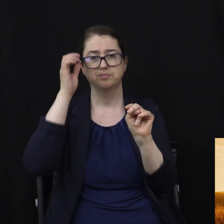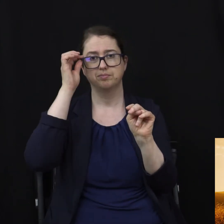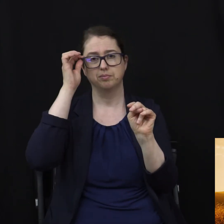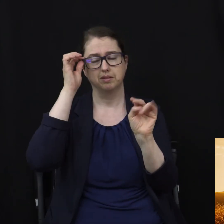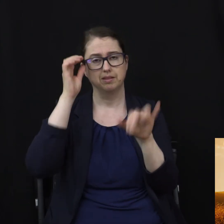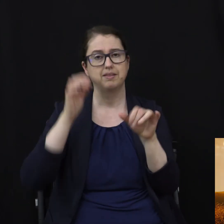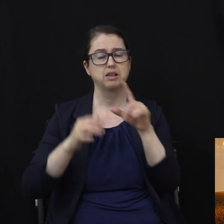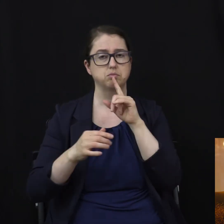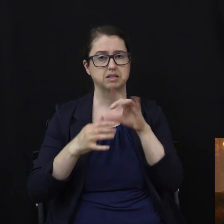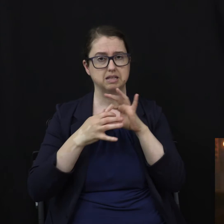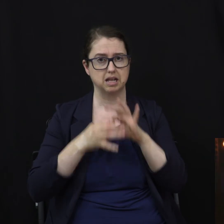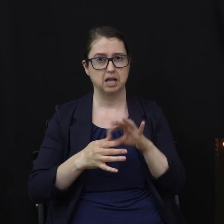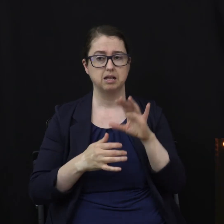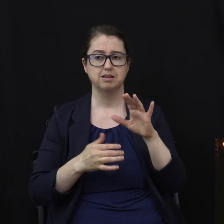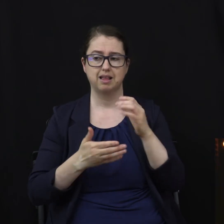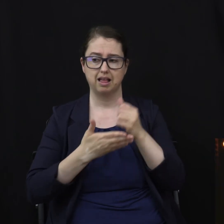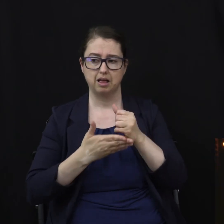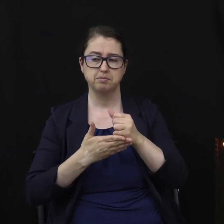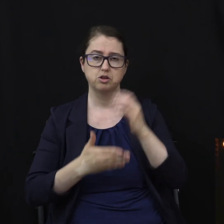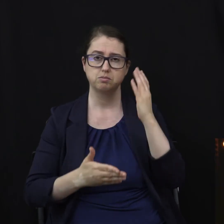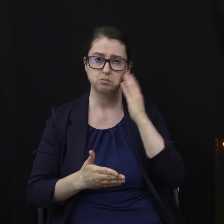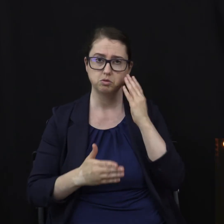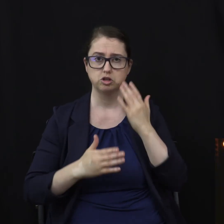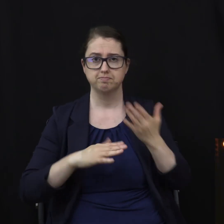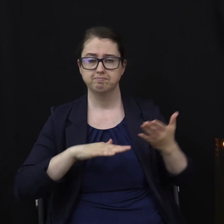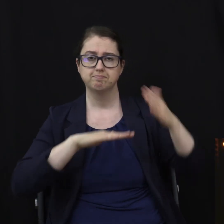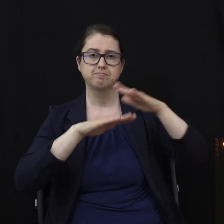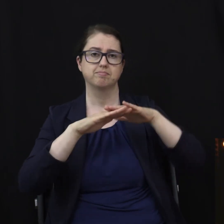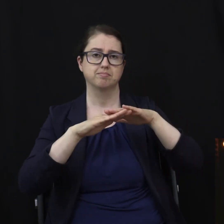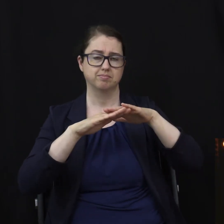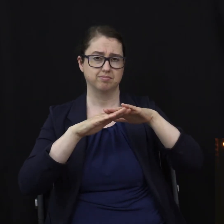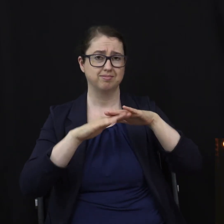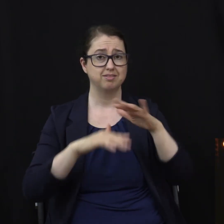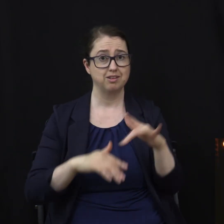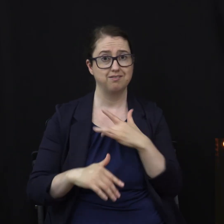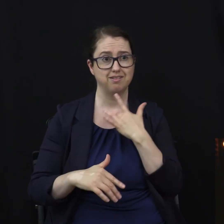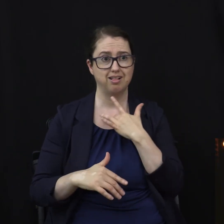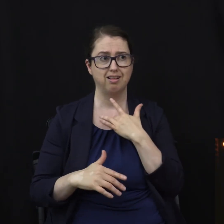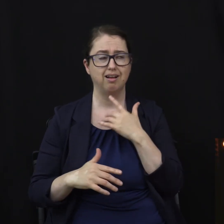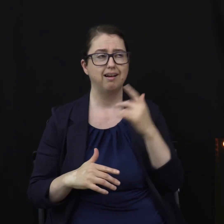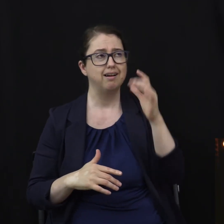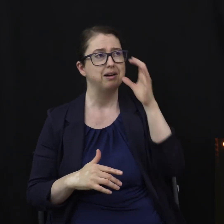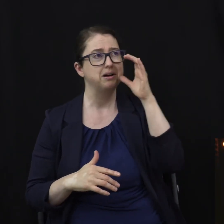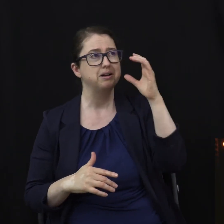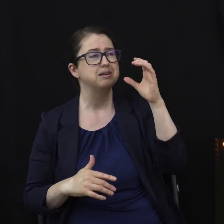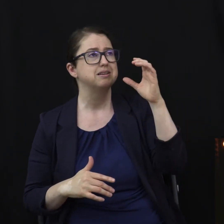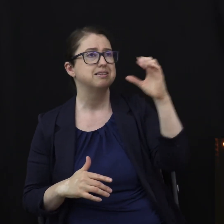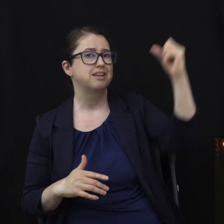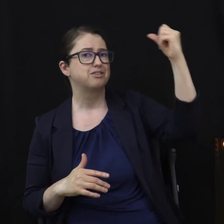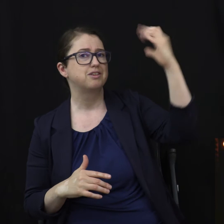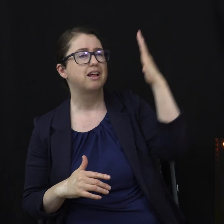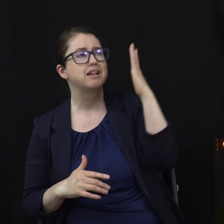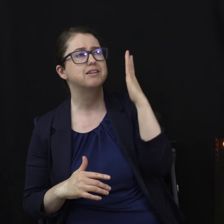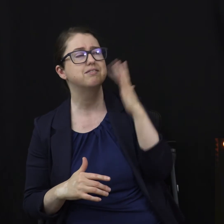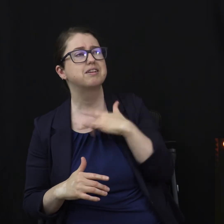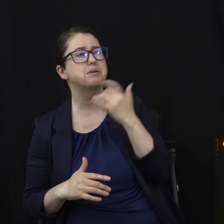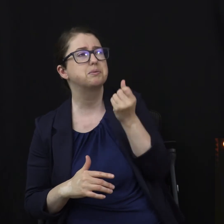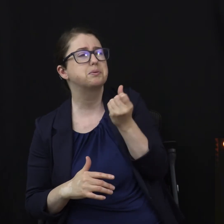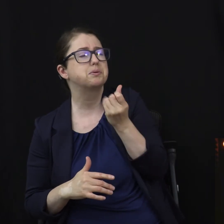mood. In addition to the joy of feeling the warm sun on our back, the sun is important because it provides